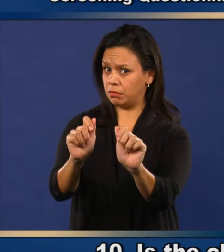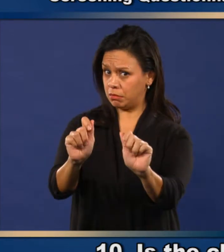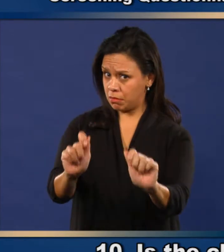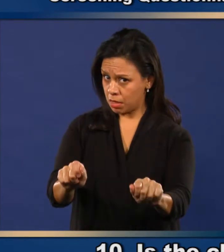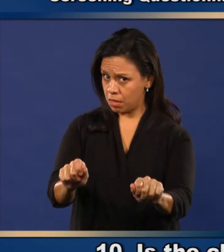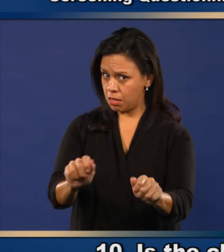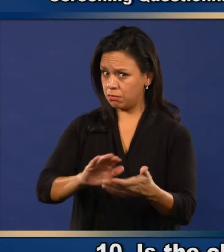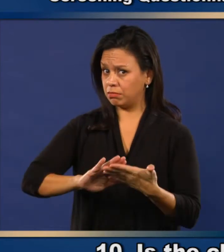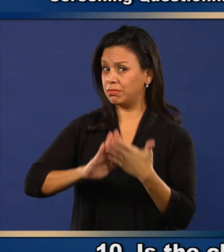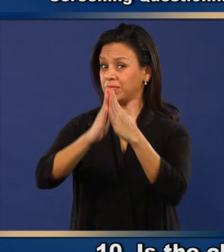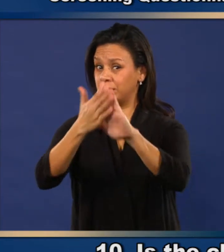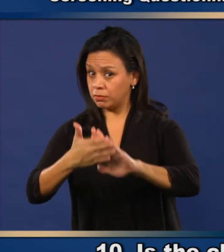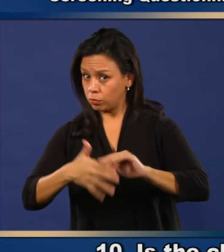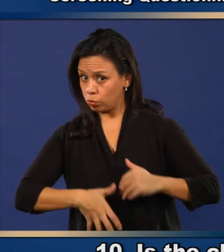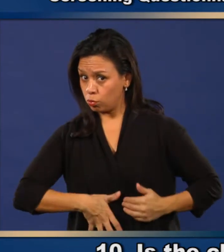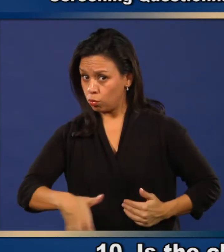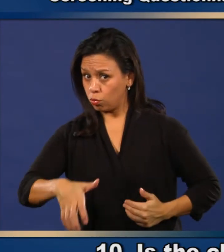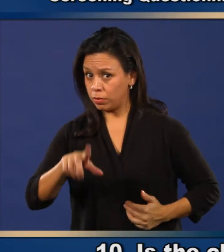during the next month?